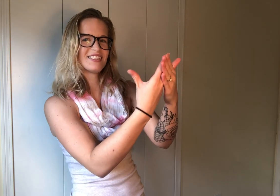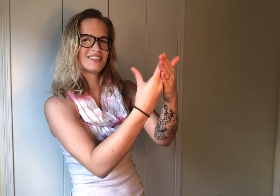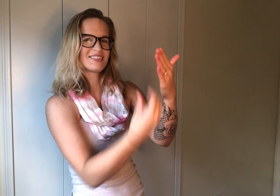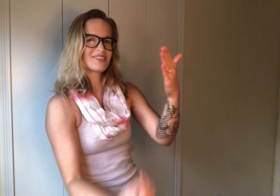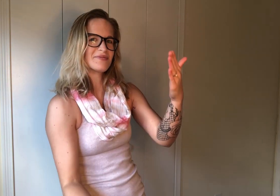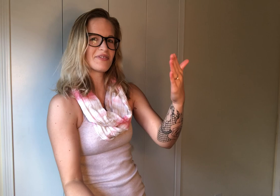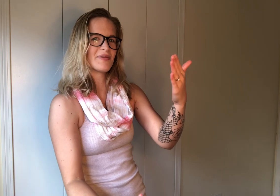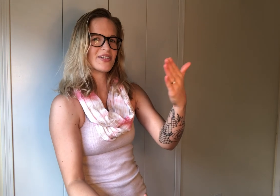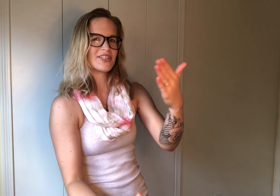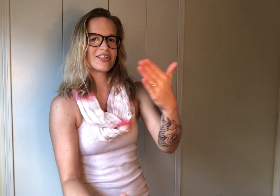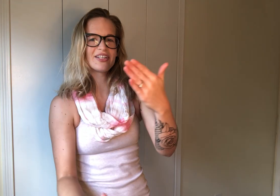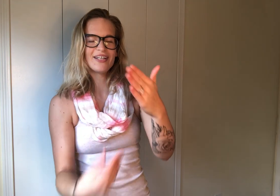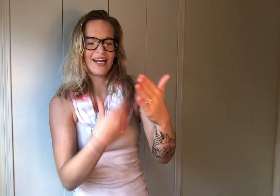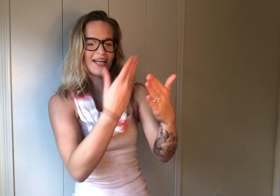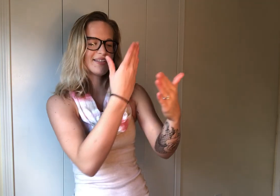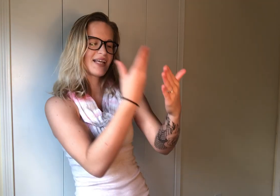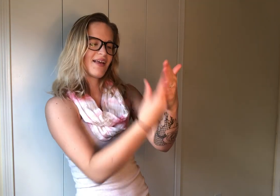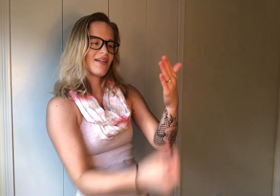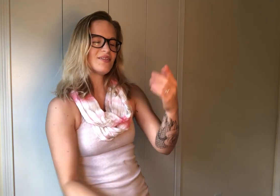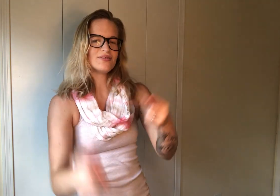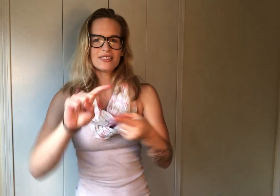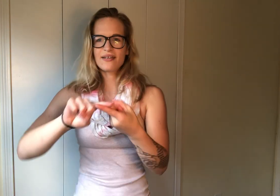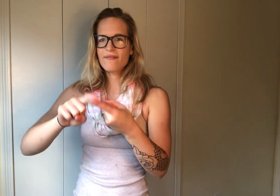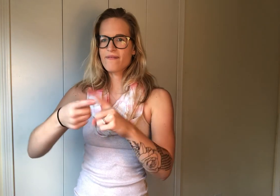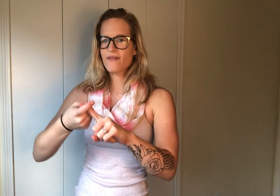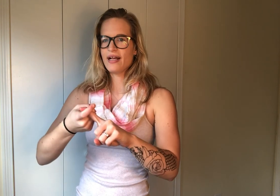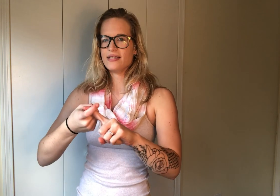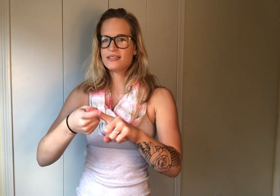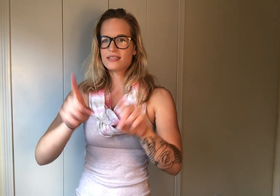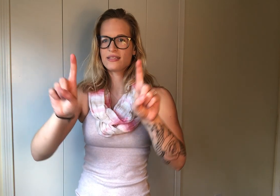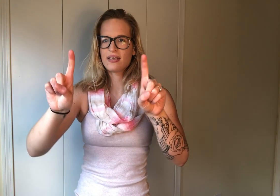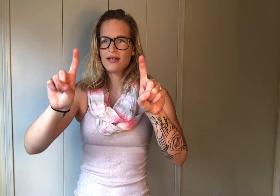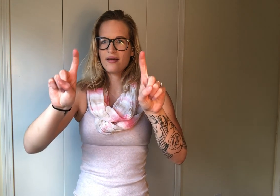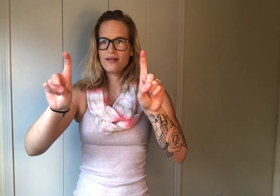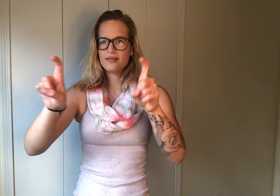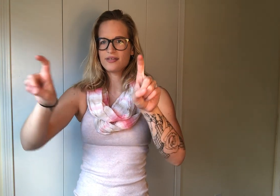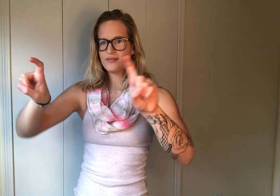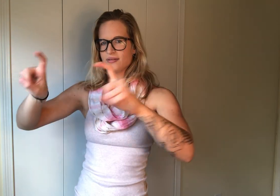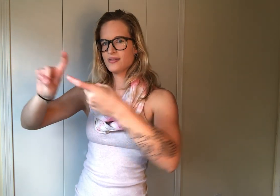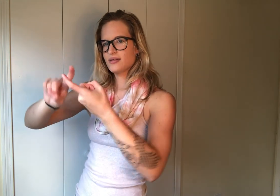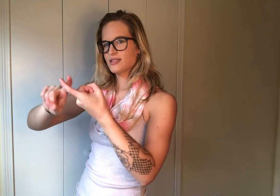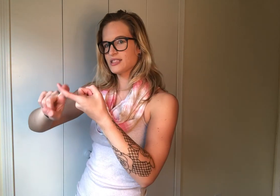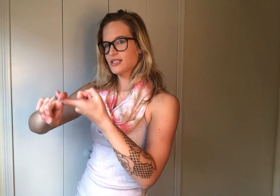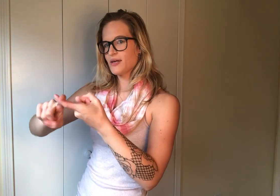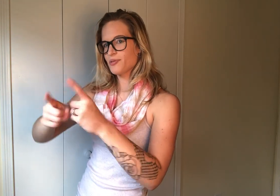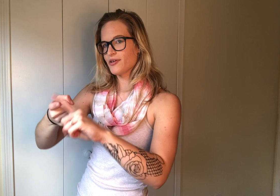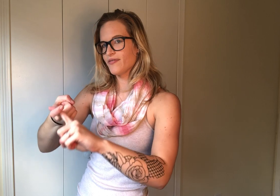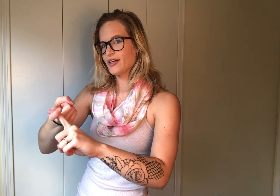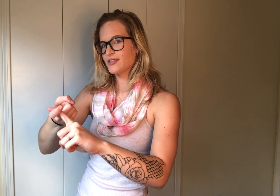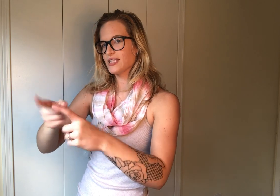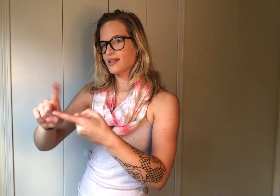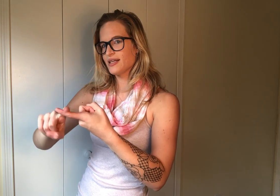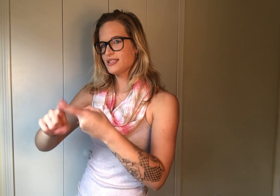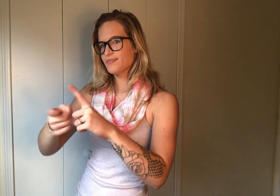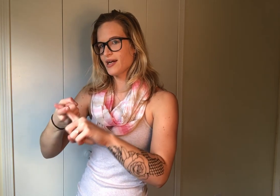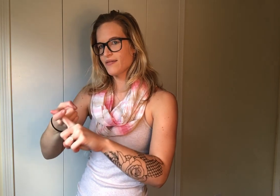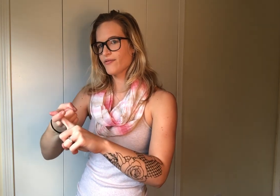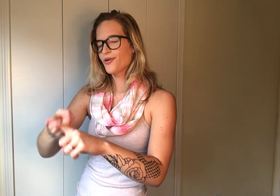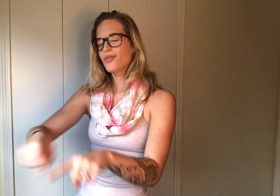scoop from under your hand, losing friends, do just cup your fingers like this back and forth,